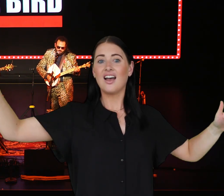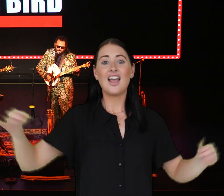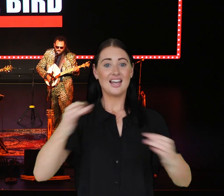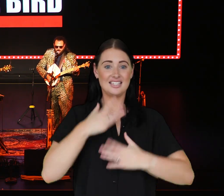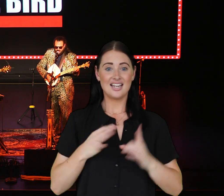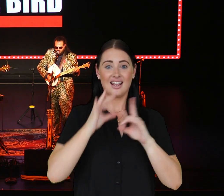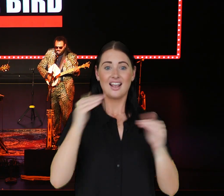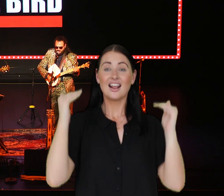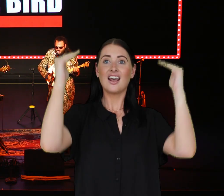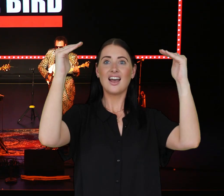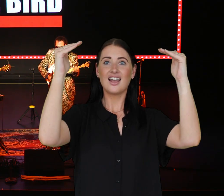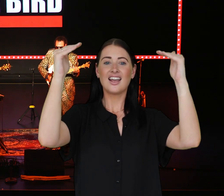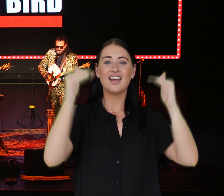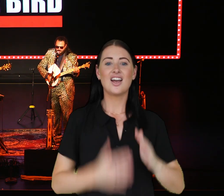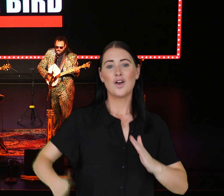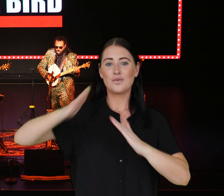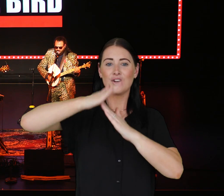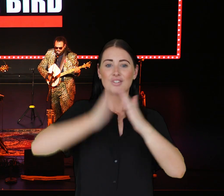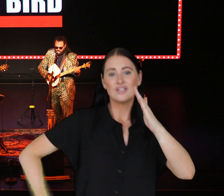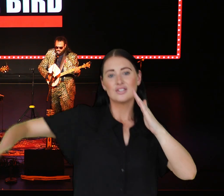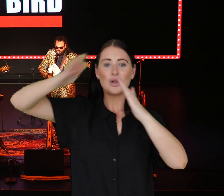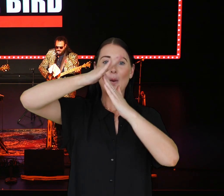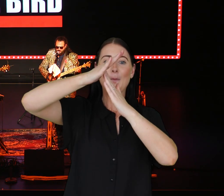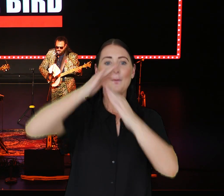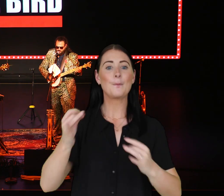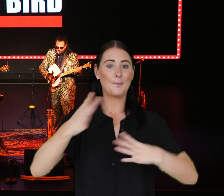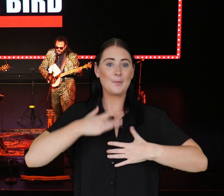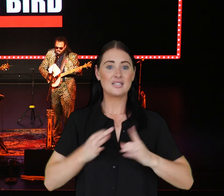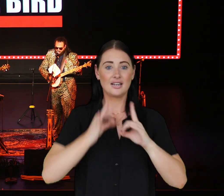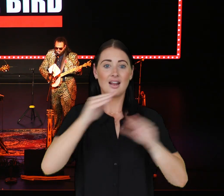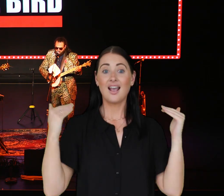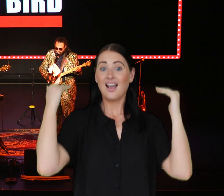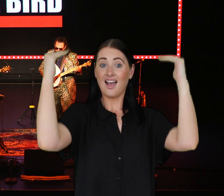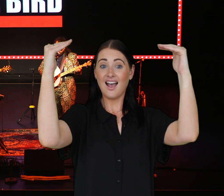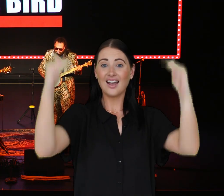Taking it high Right to the wire Taking it high